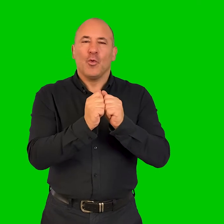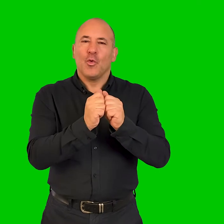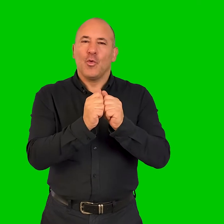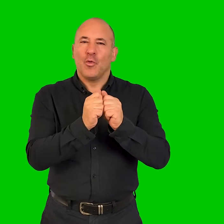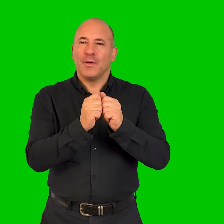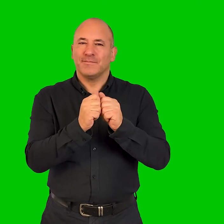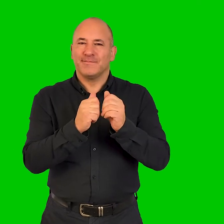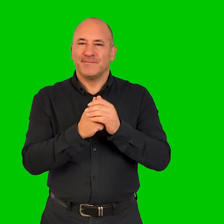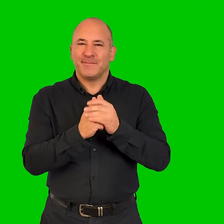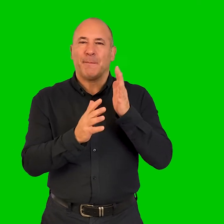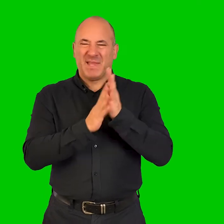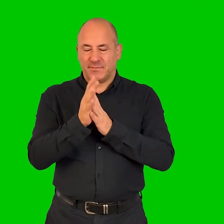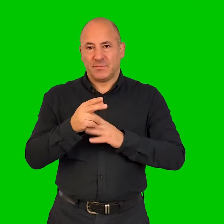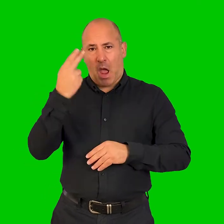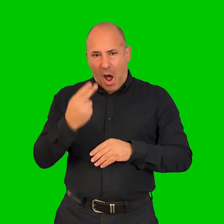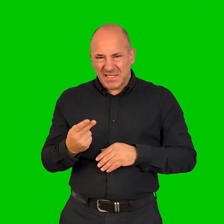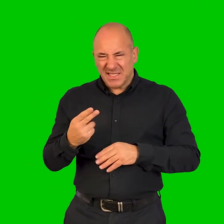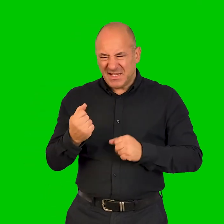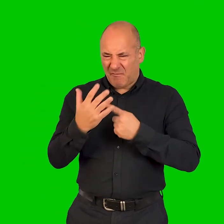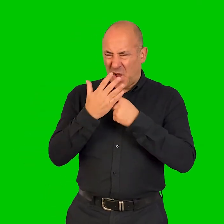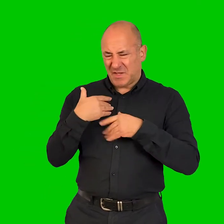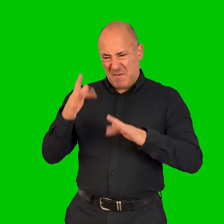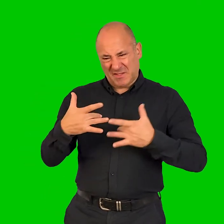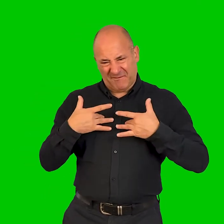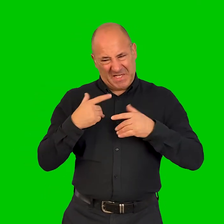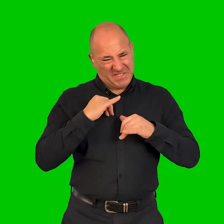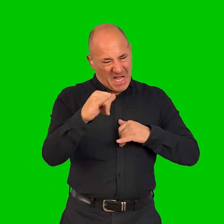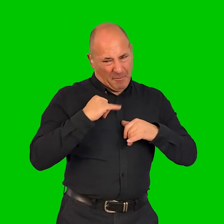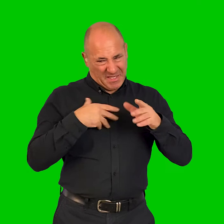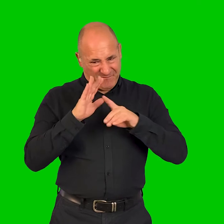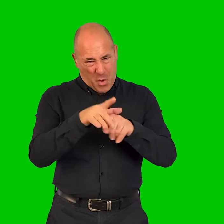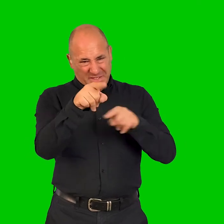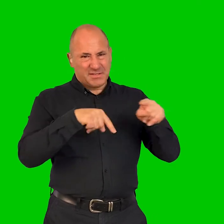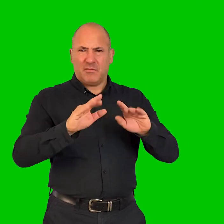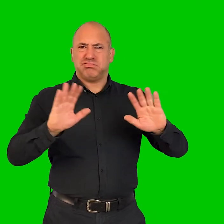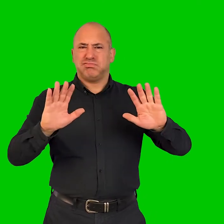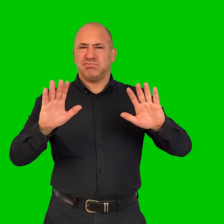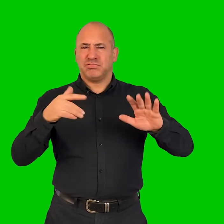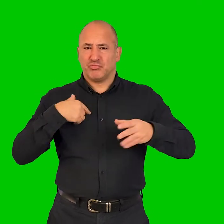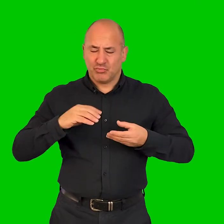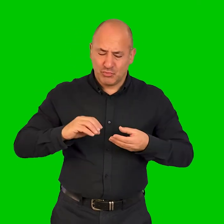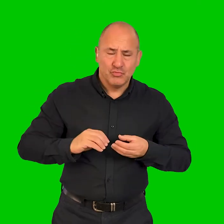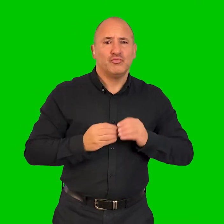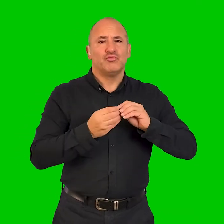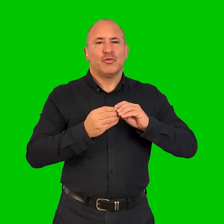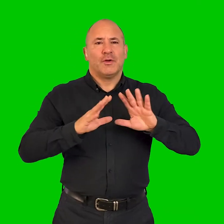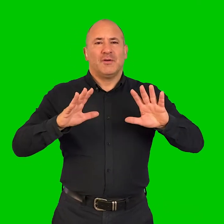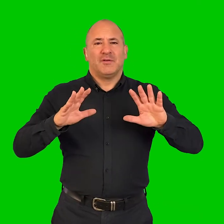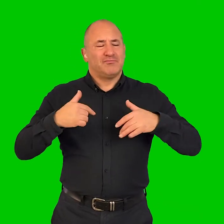people's experience, and so it's not as, it takes not the pressure off of the artist, but it releases the artist from feeling like